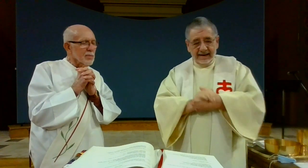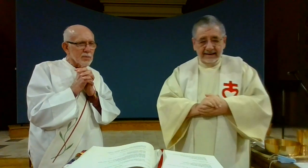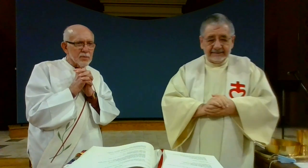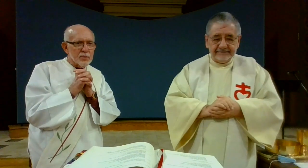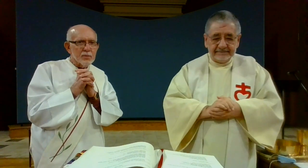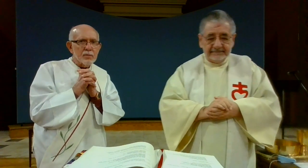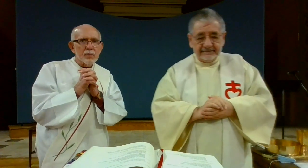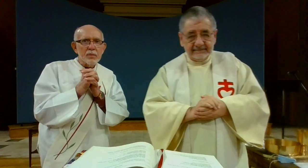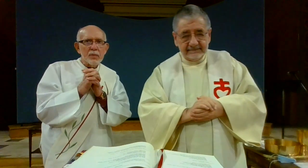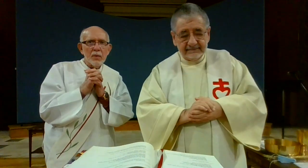Now, let us pray.